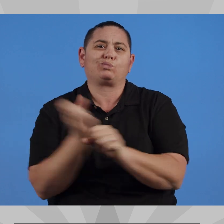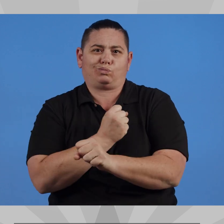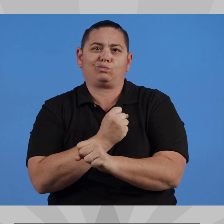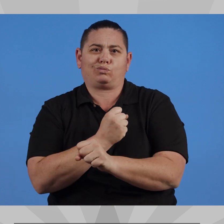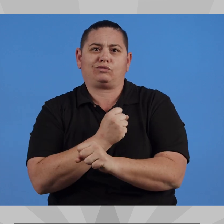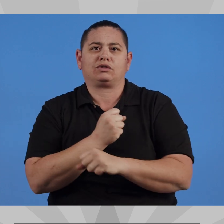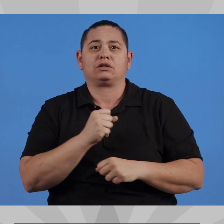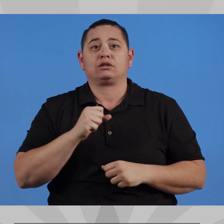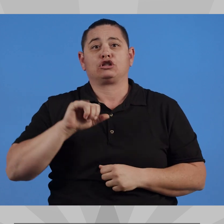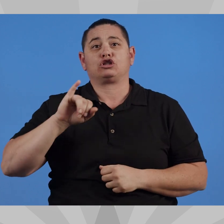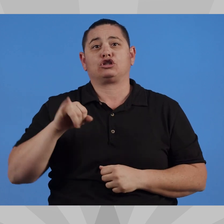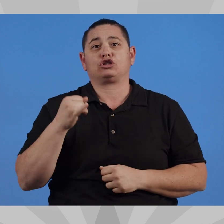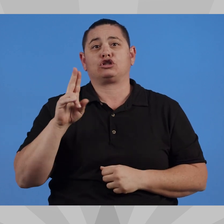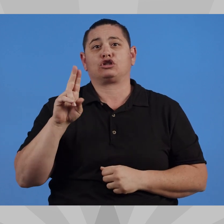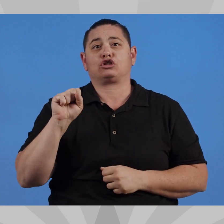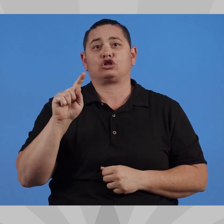agencies and won.